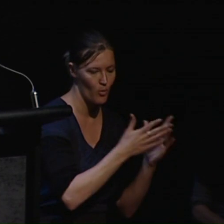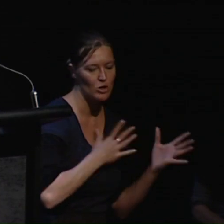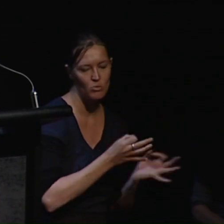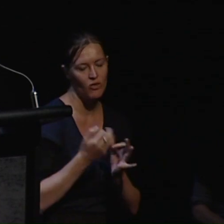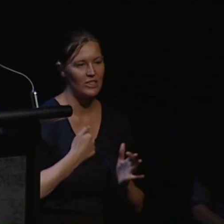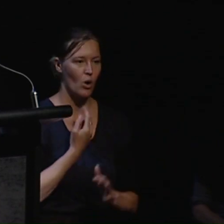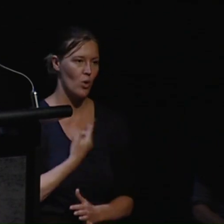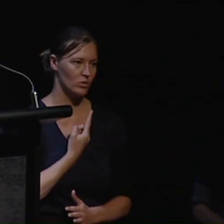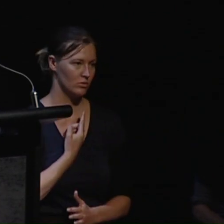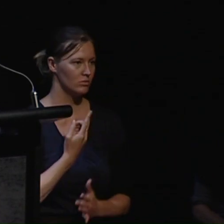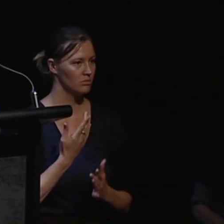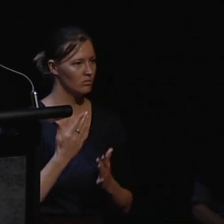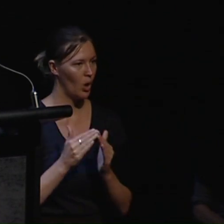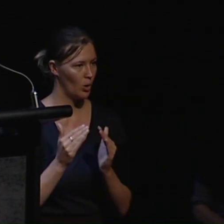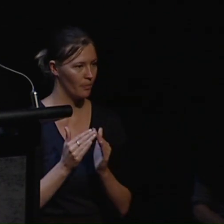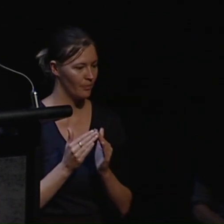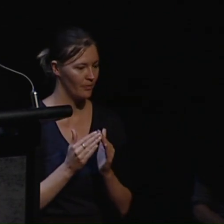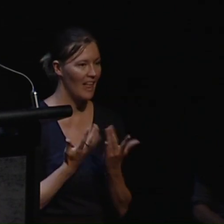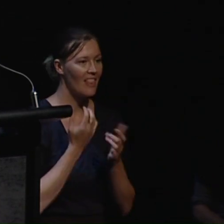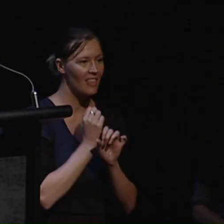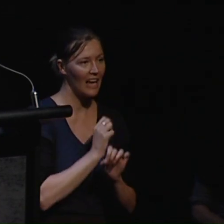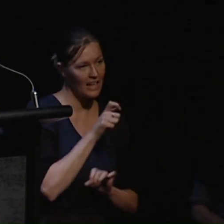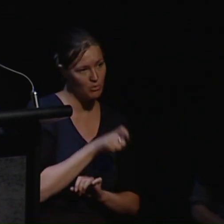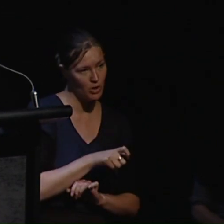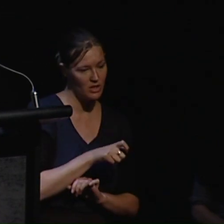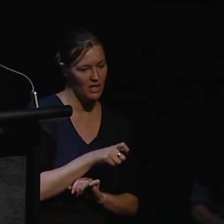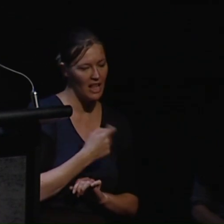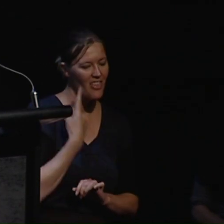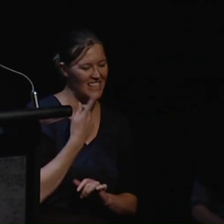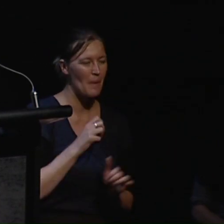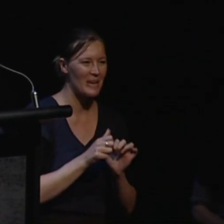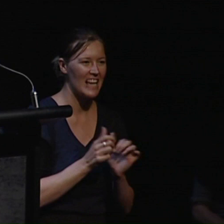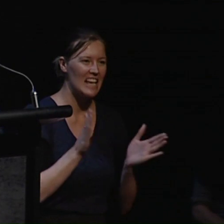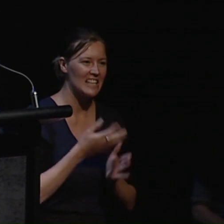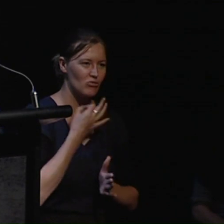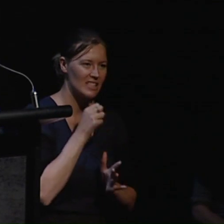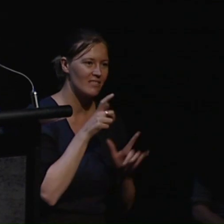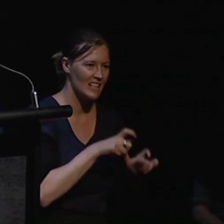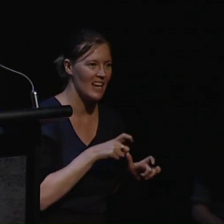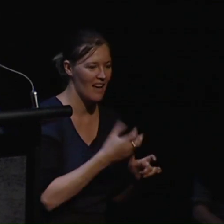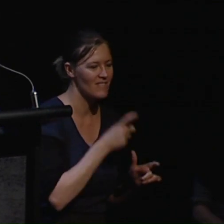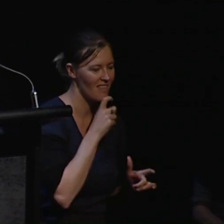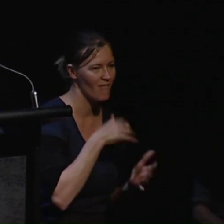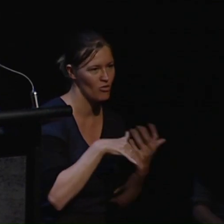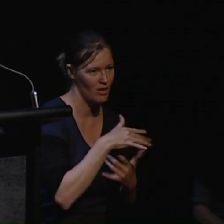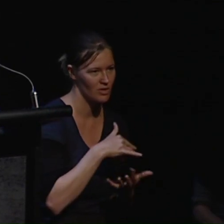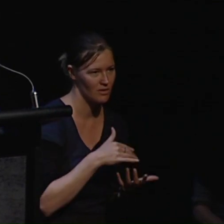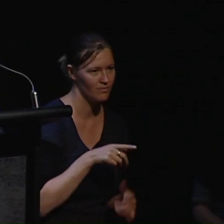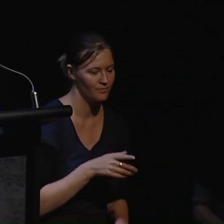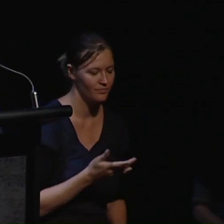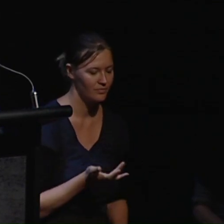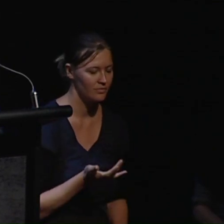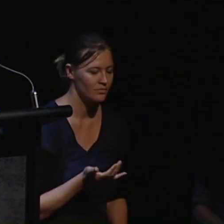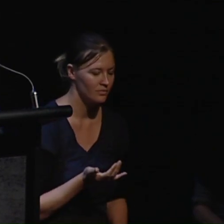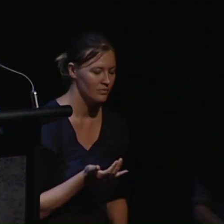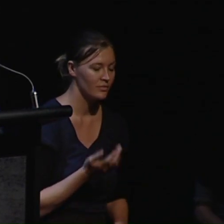Her guardian believes that there is less risk however if she stays in a staffed house. Also her